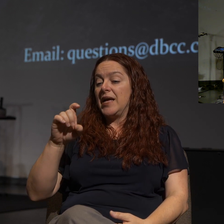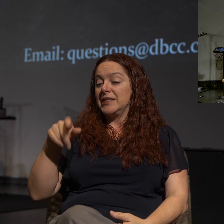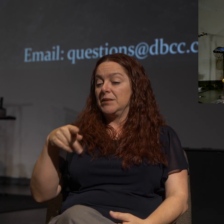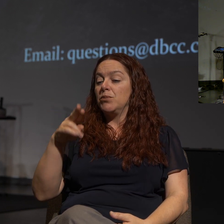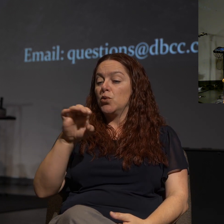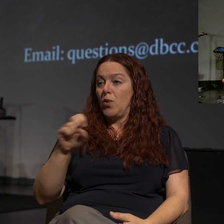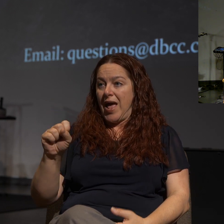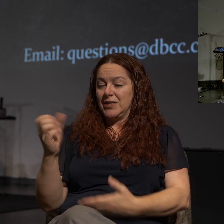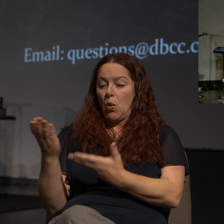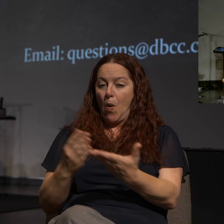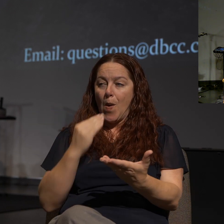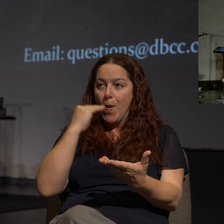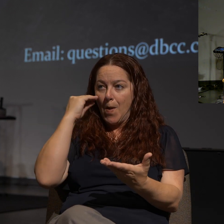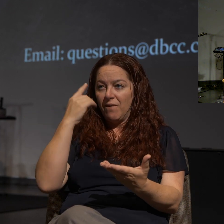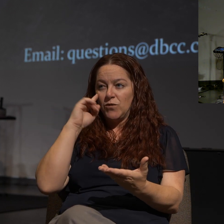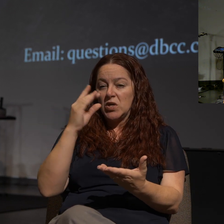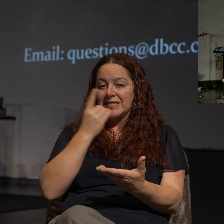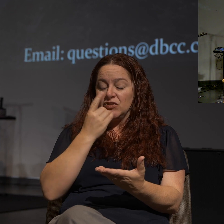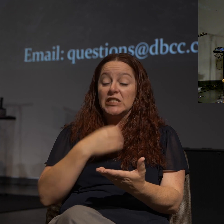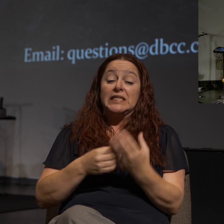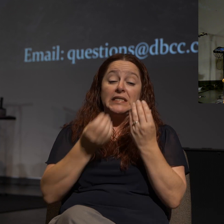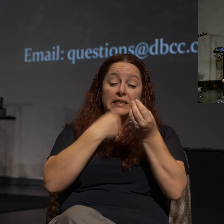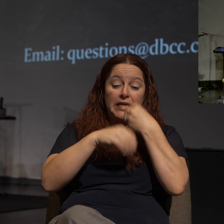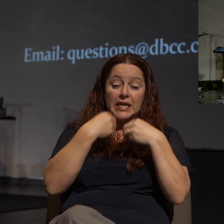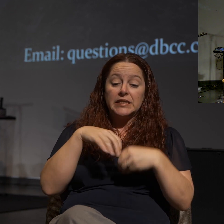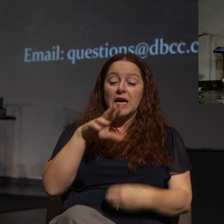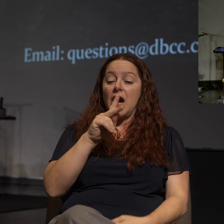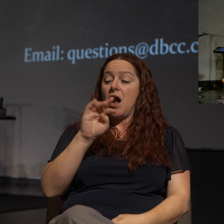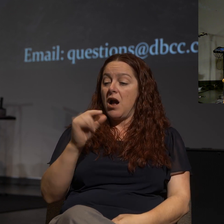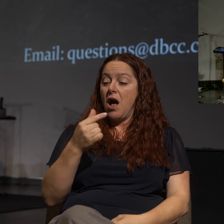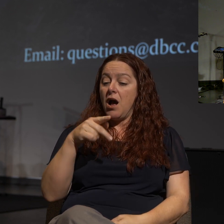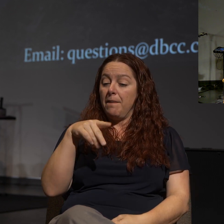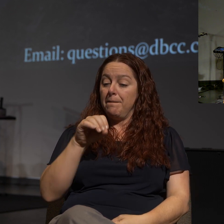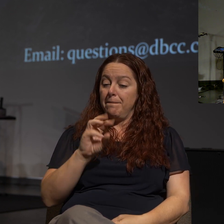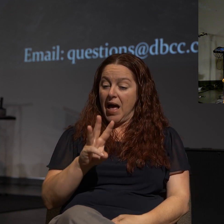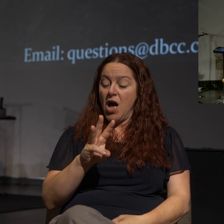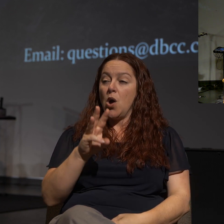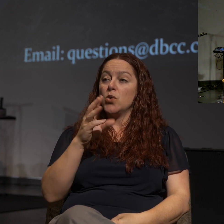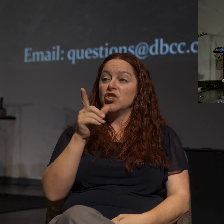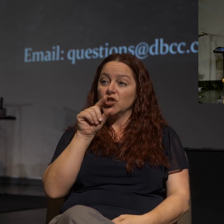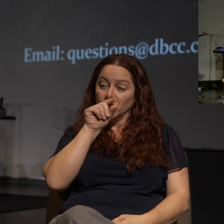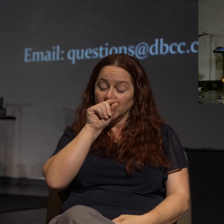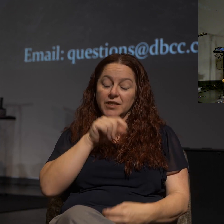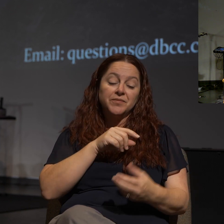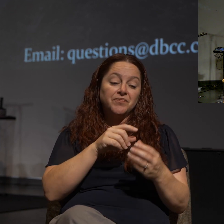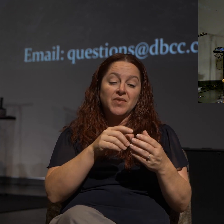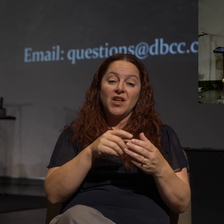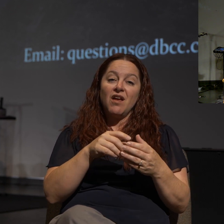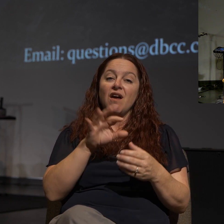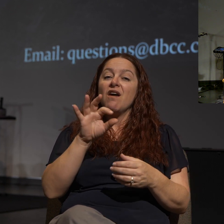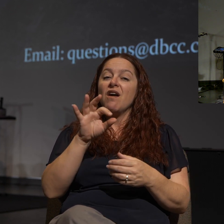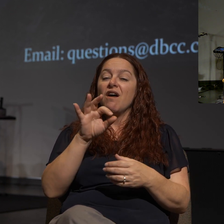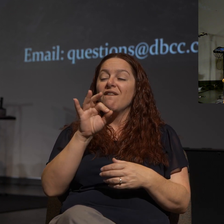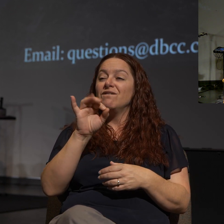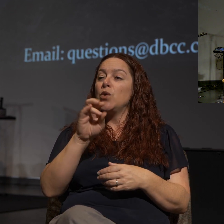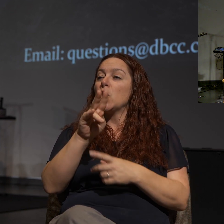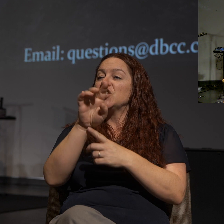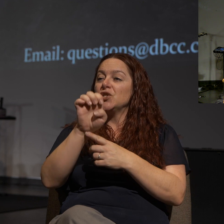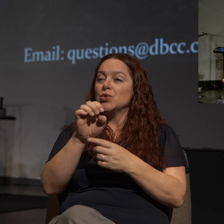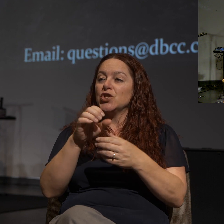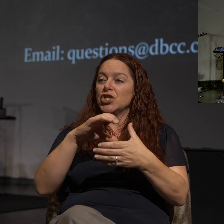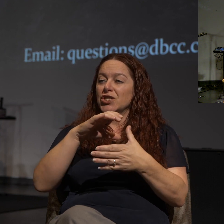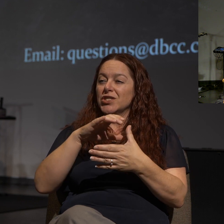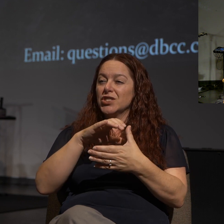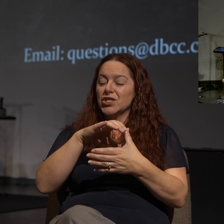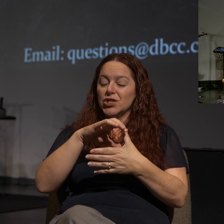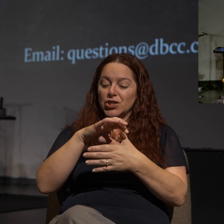And after eating my Kung Pao chicken, I, of course, grabbed my little fortune cookie that they give you and I cracked it open and pulled the little piece of